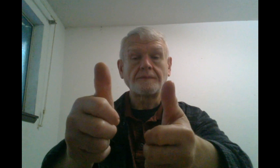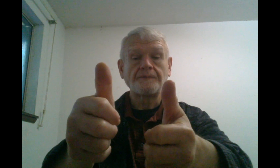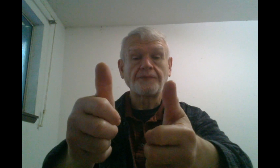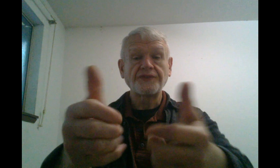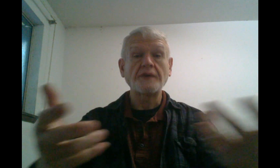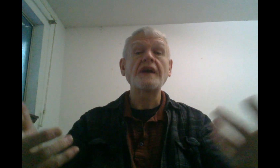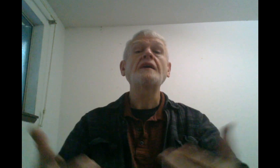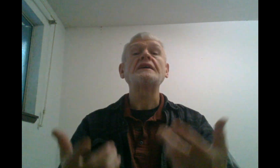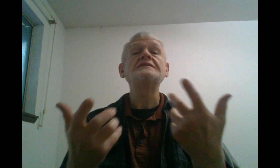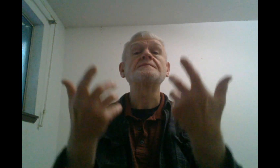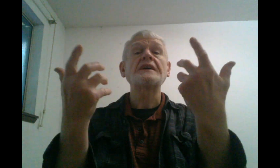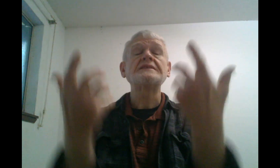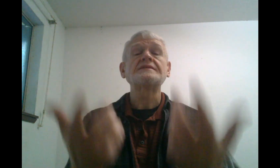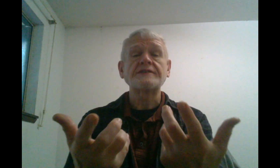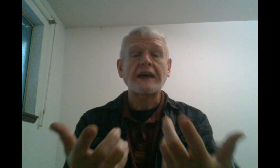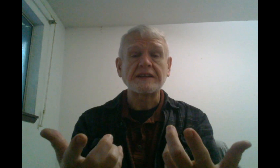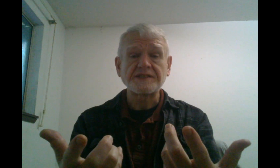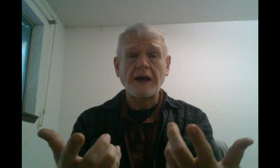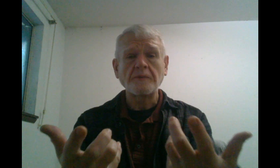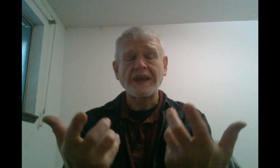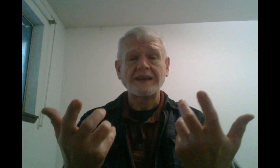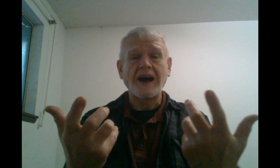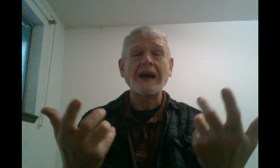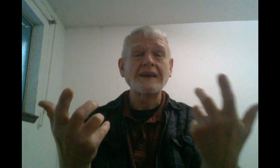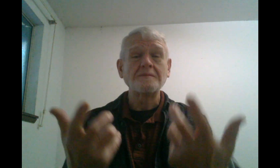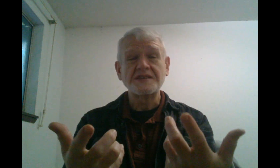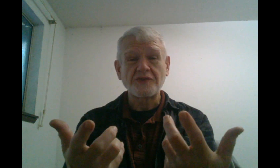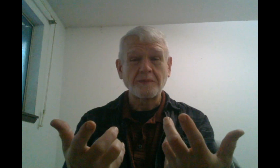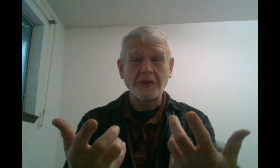So, there is my status update. I am miserable.